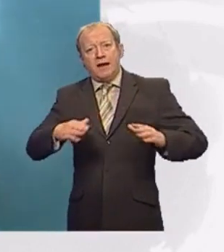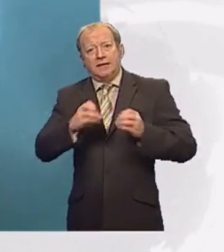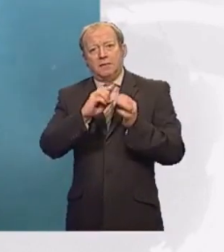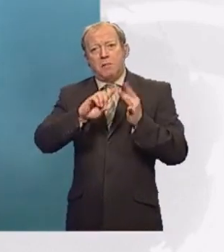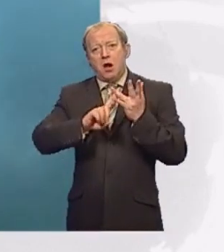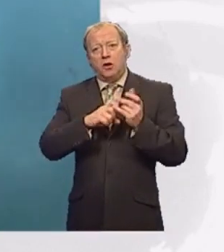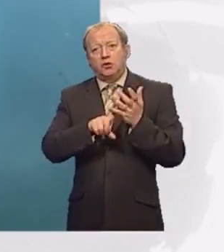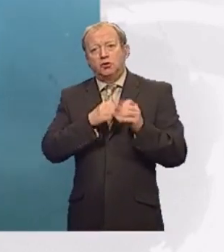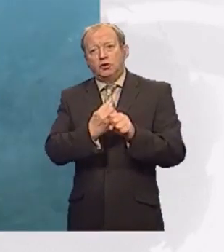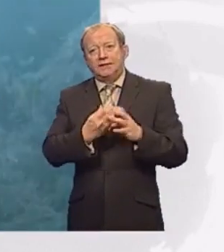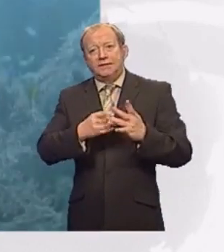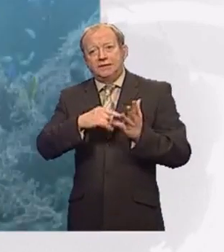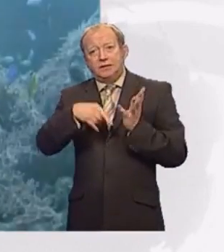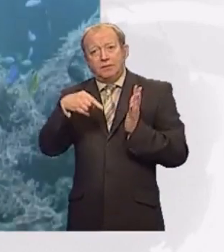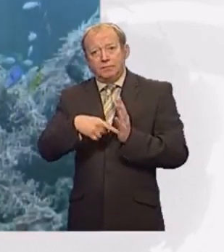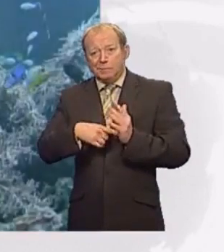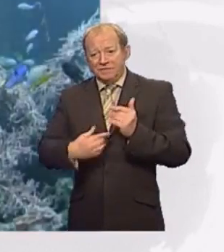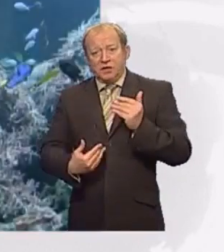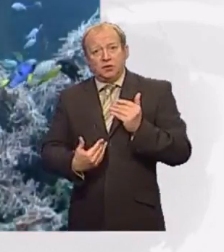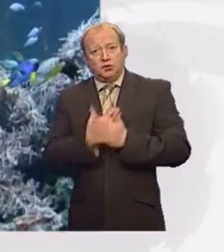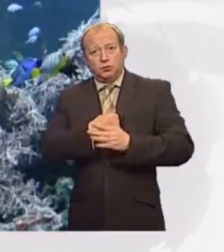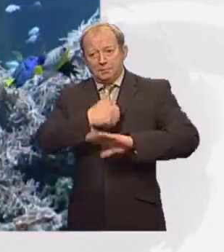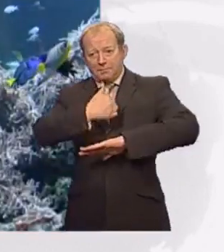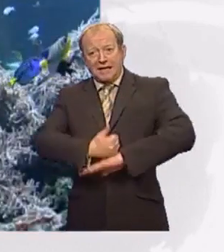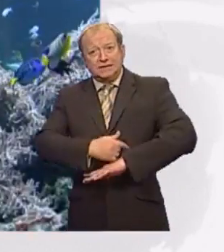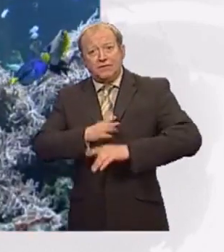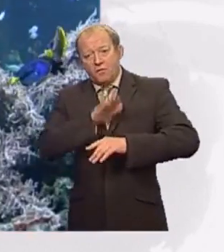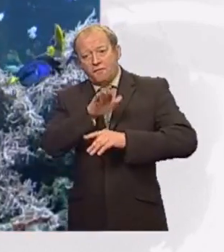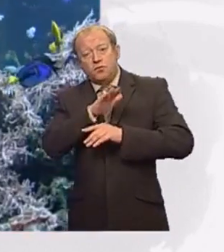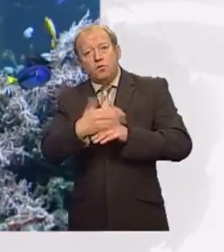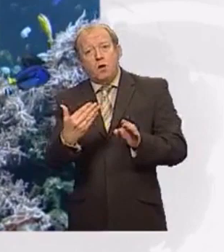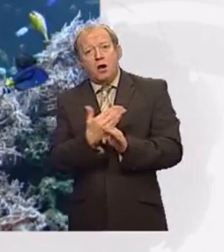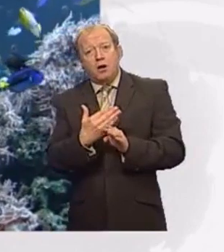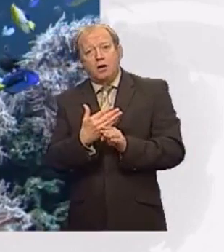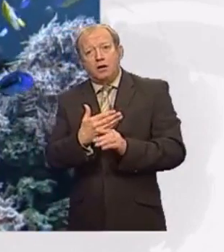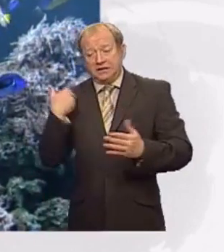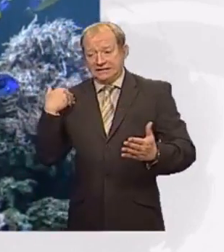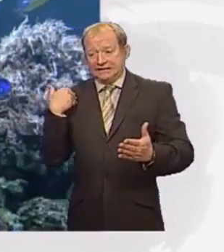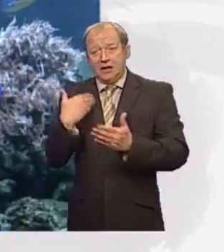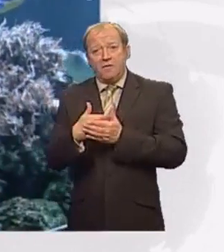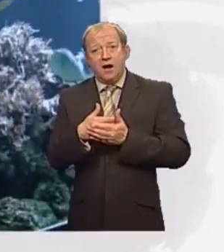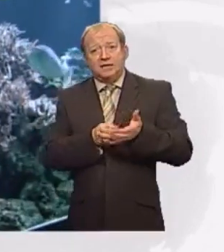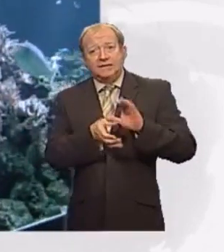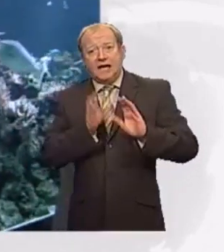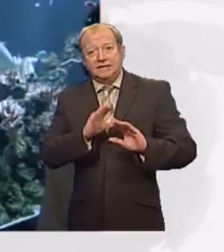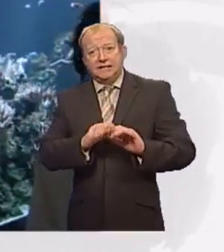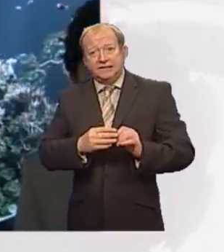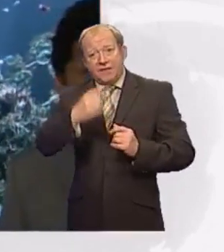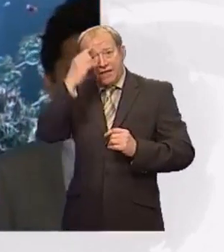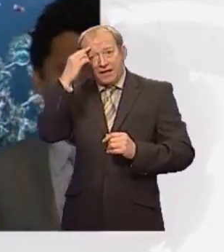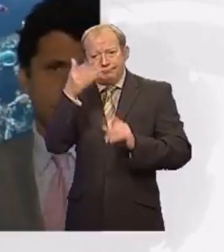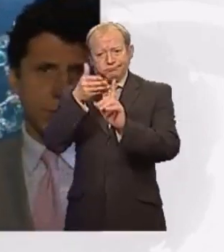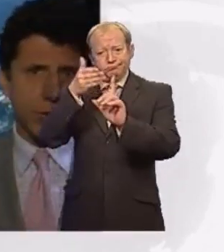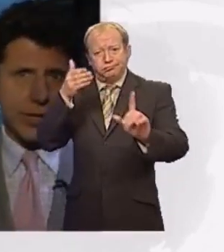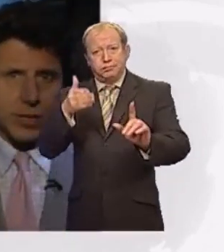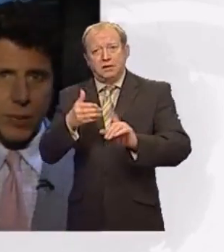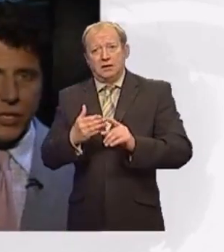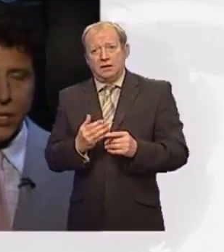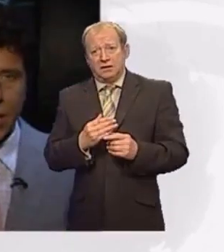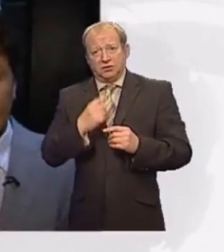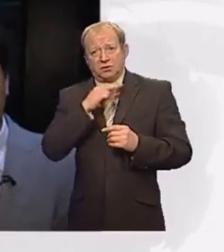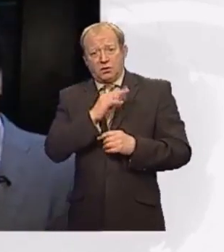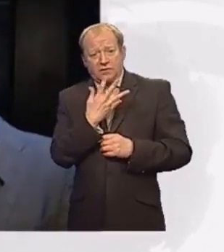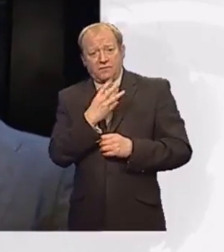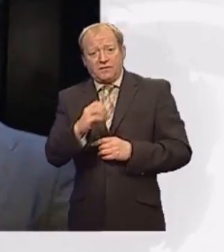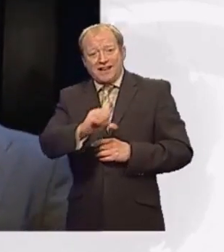baseline for future work. So far, scientists believe they've identified around a quarter of a million different marine